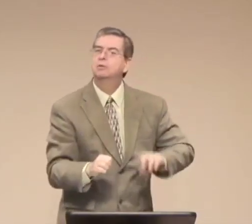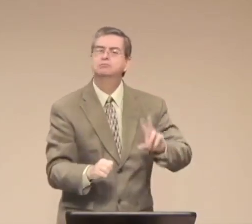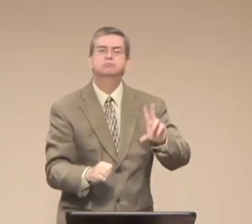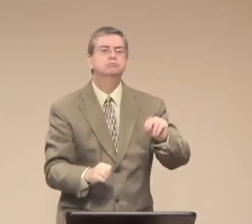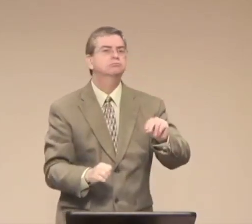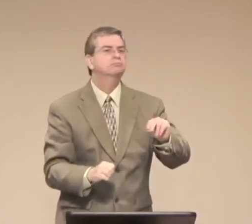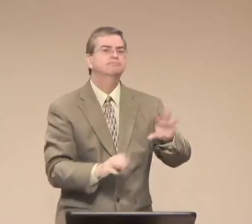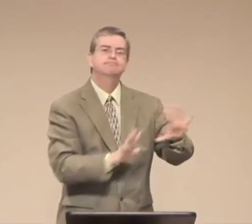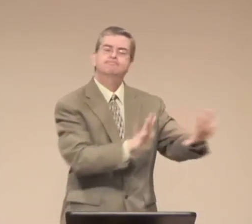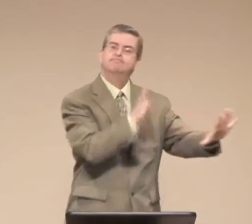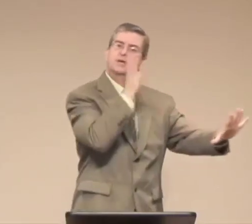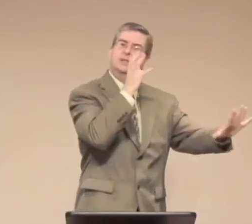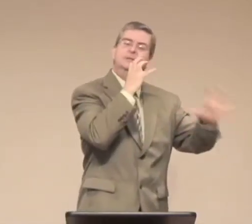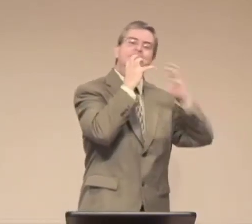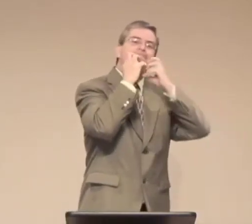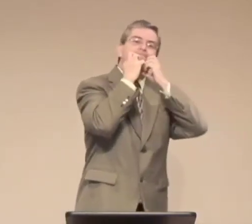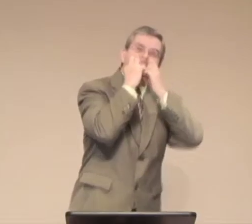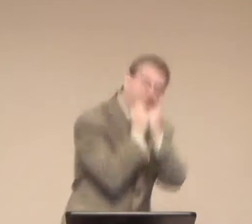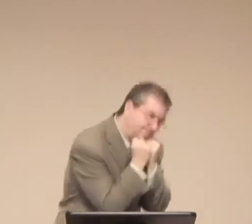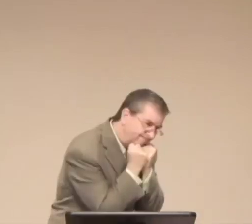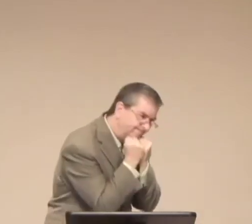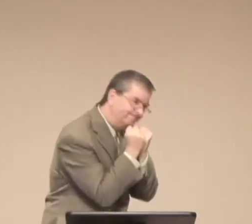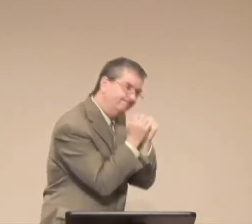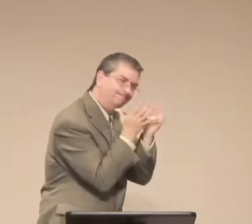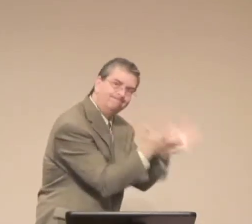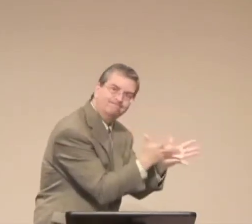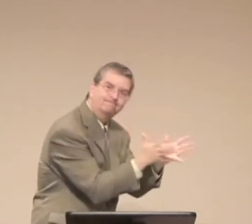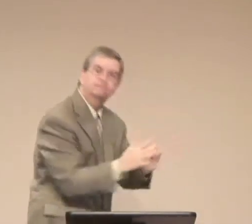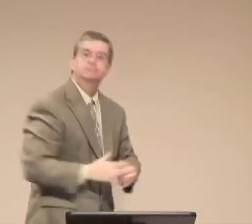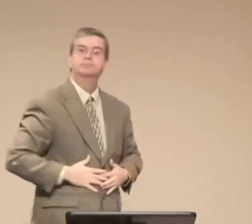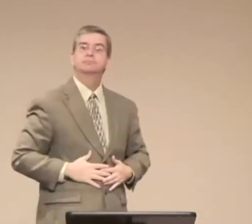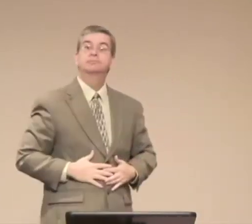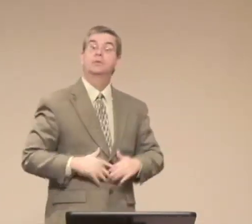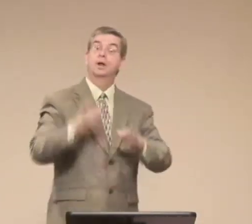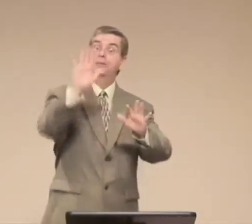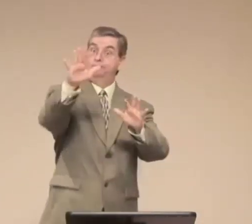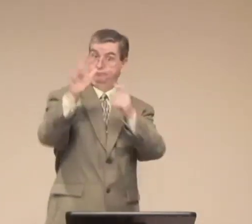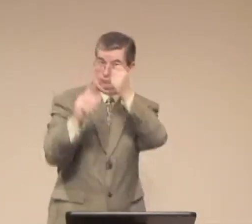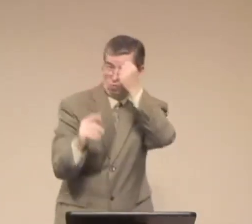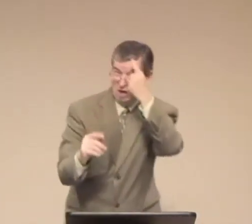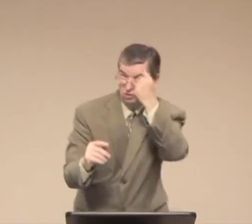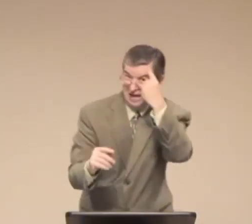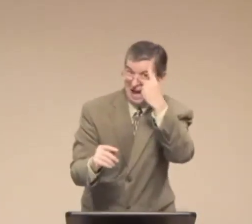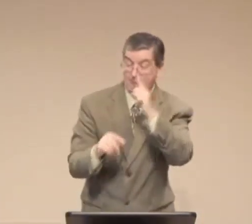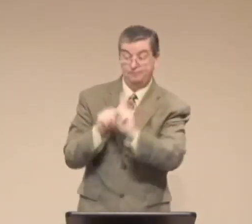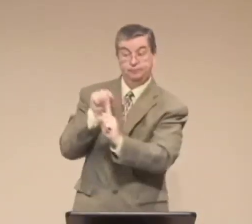He did not like this mom. He cherished his mom despite what she was doing.